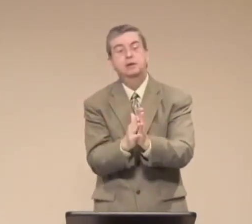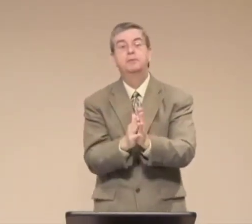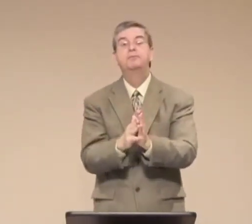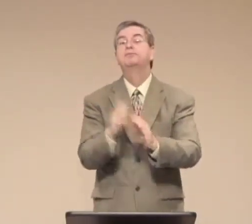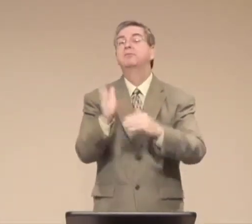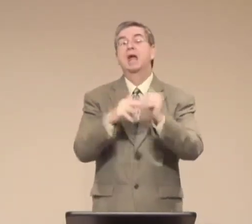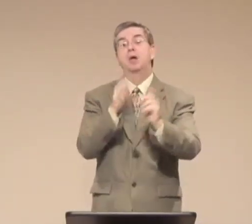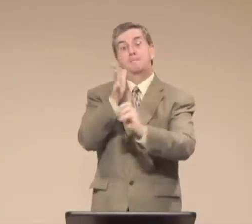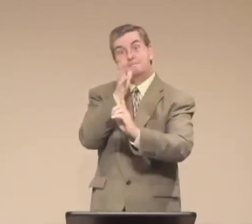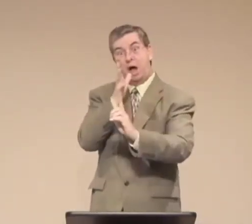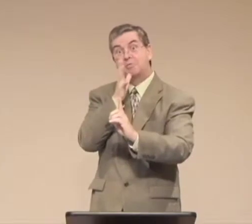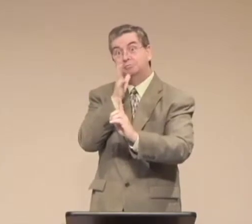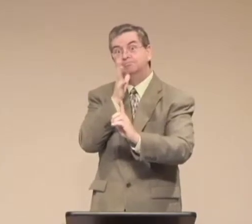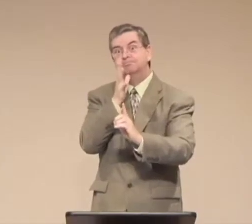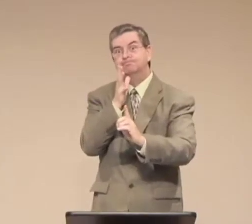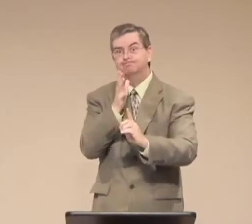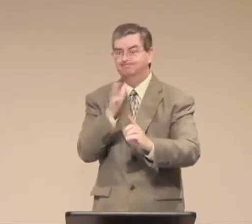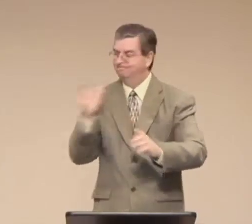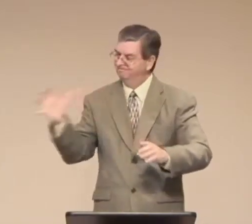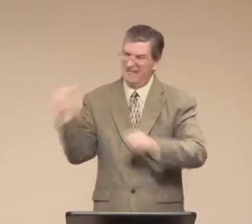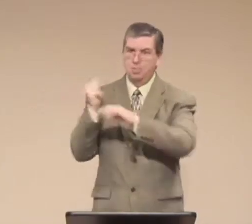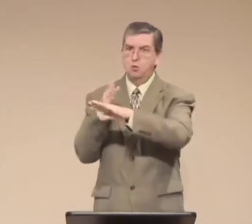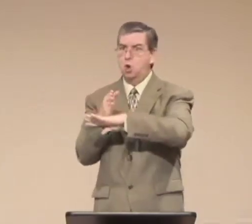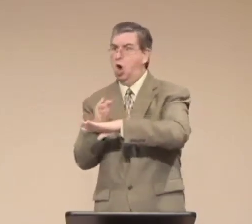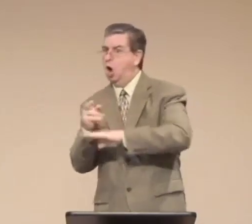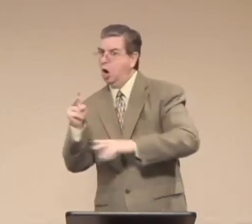It was an appropriate kind of spanking.